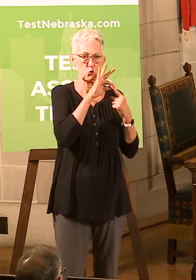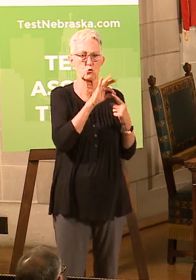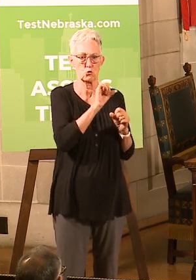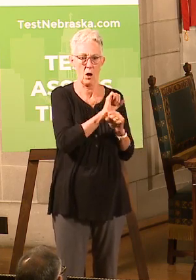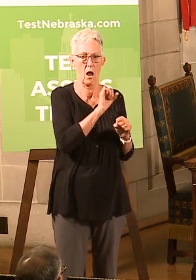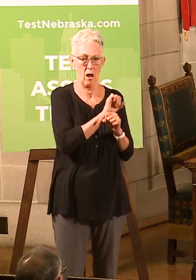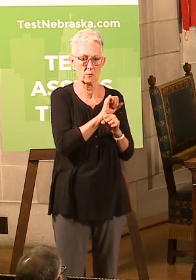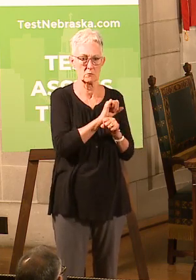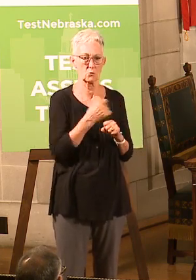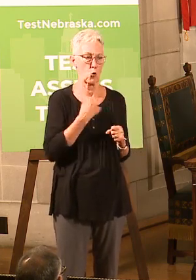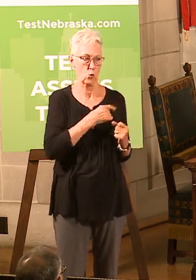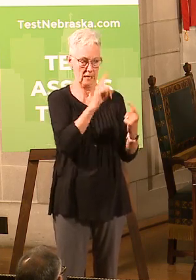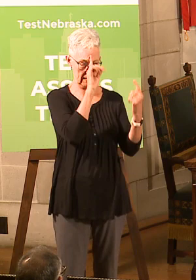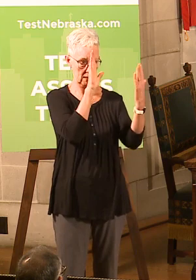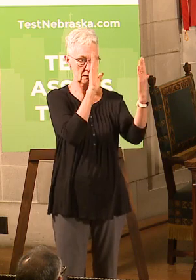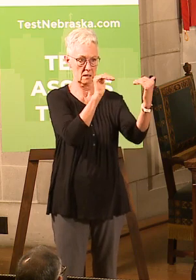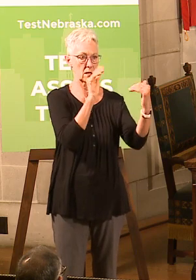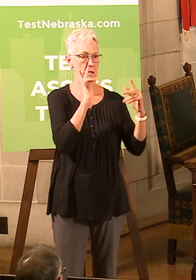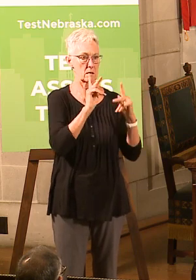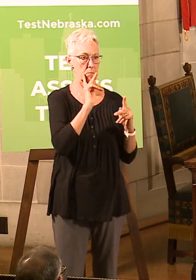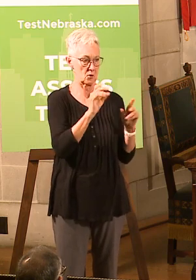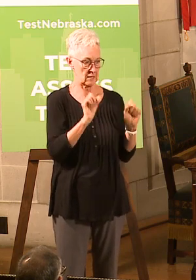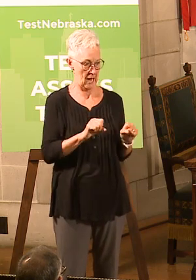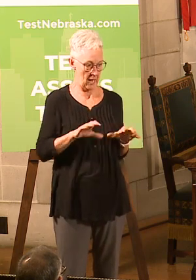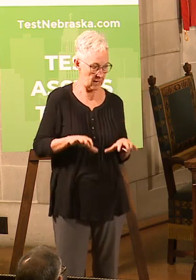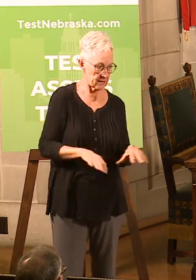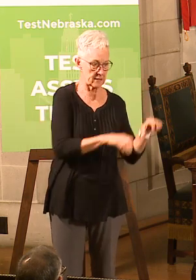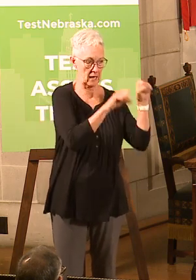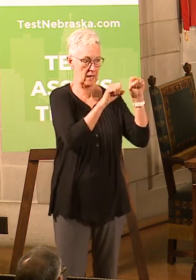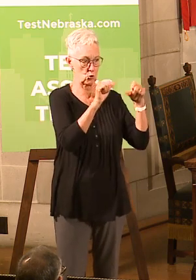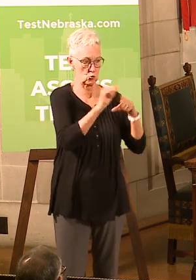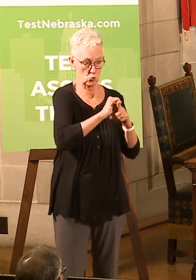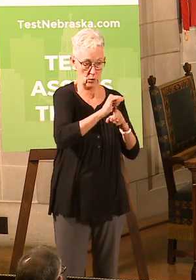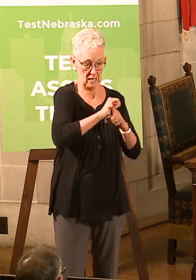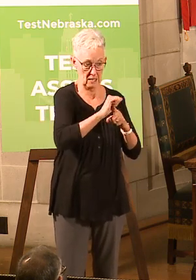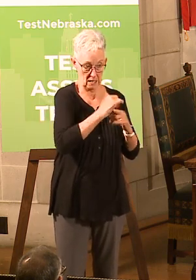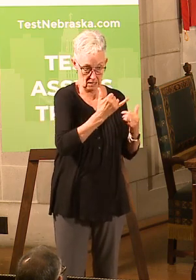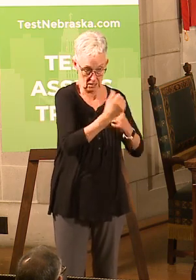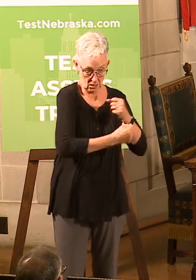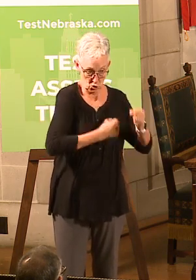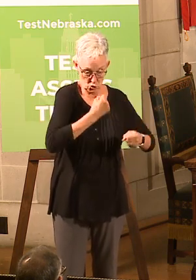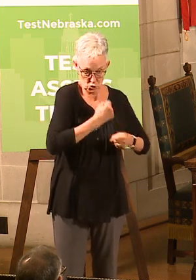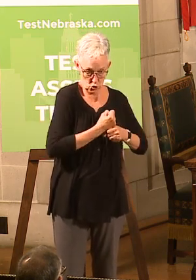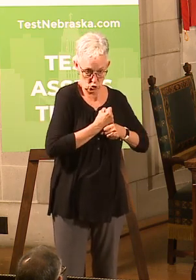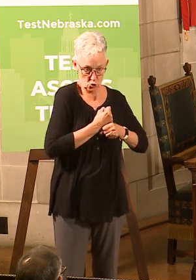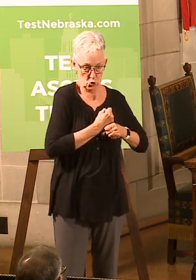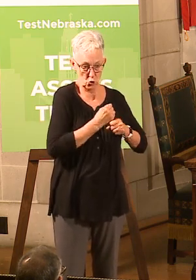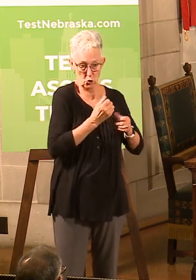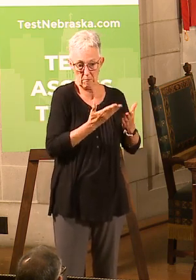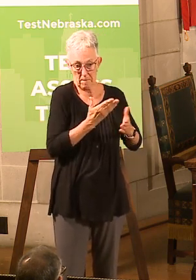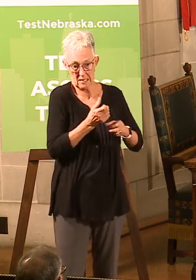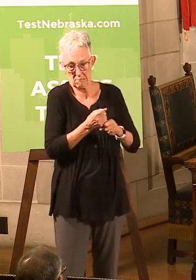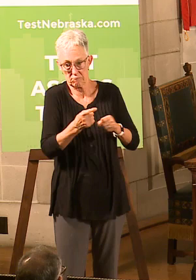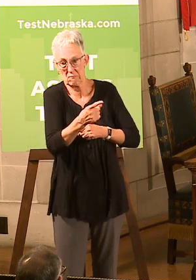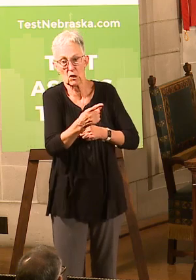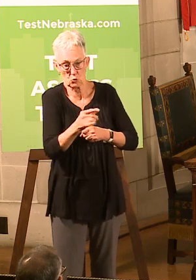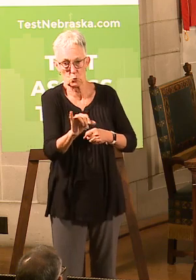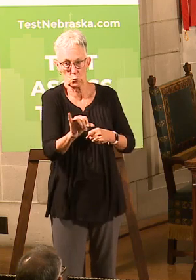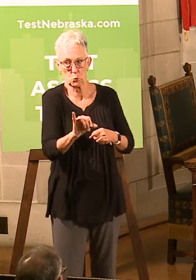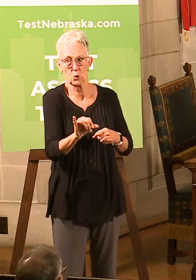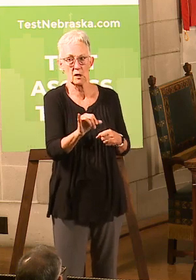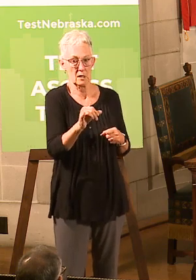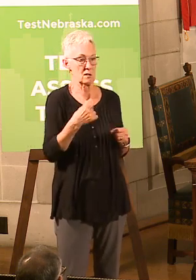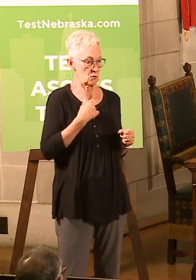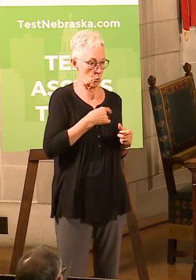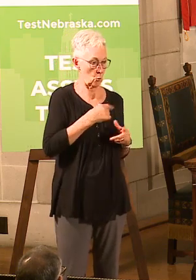is that folks will start taking this training here throughout the course of this year and maybe into early next year. And then as we address the